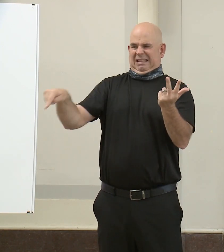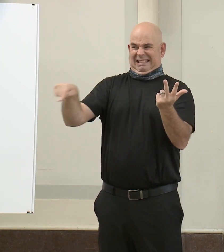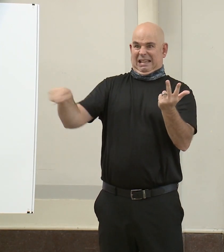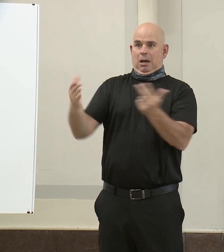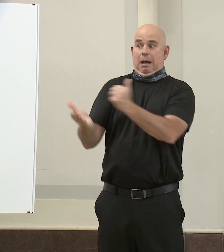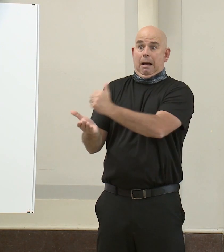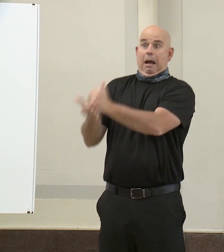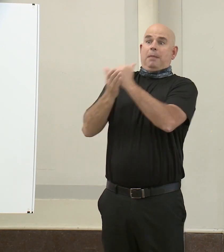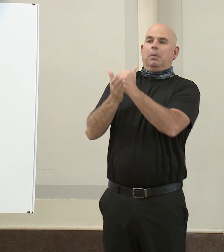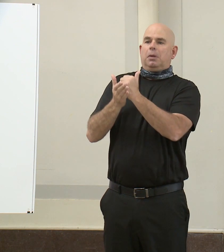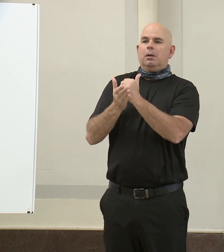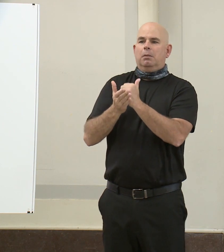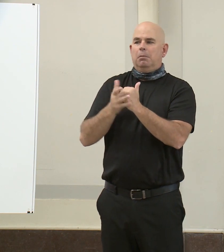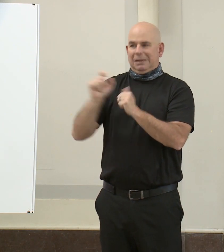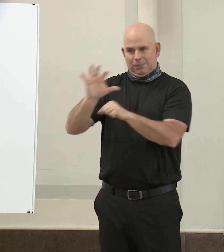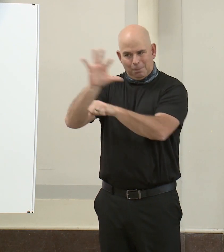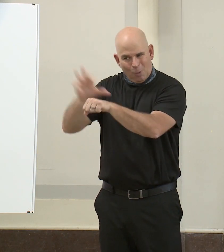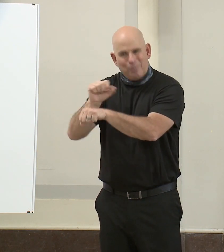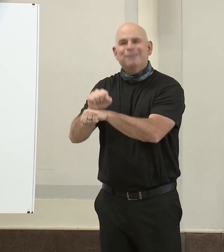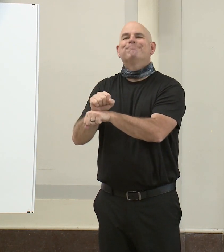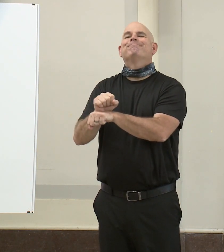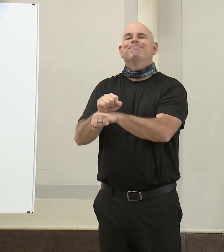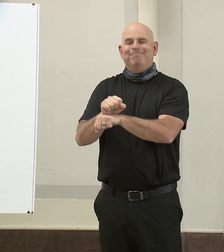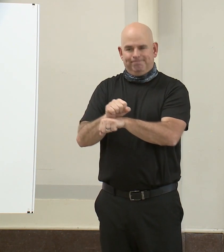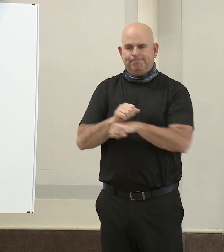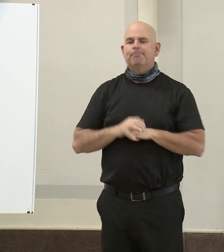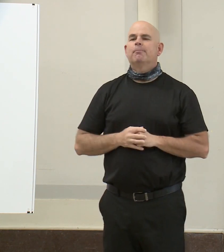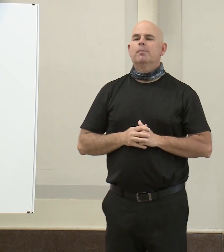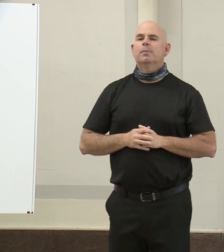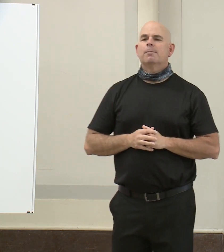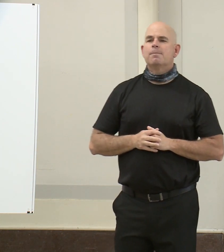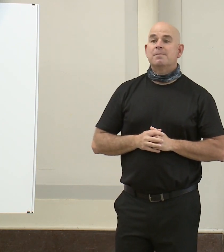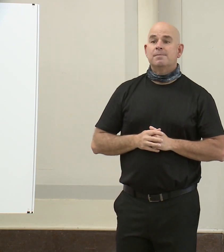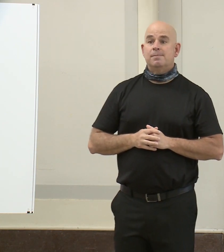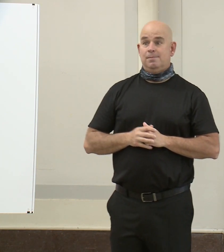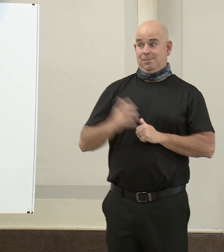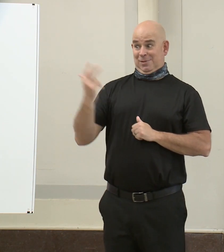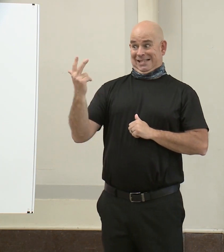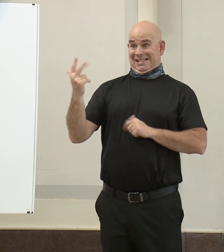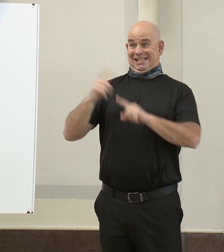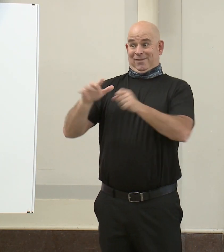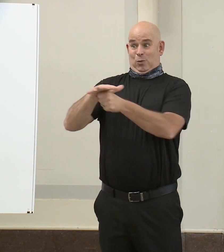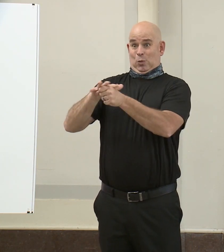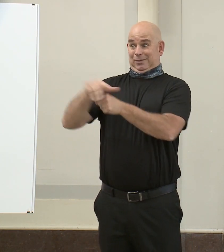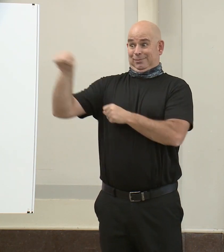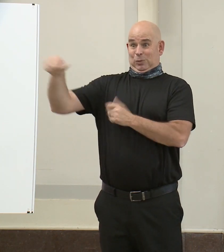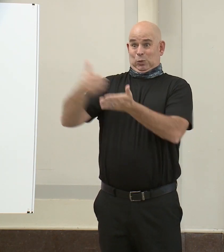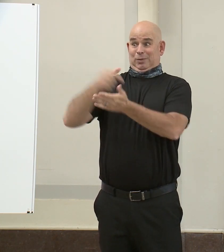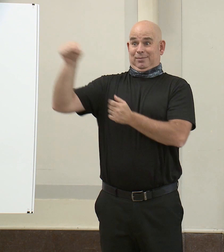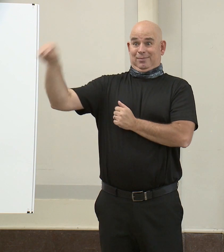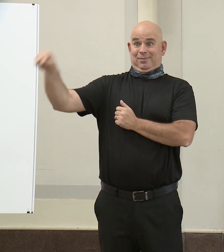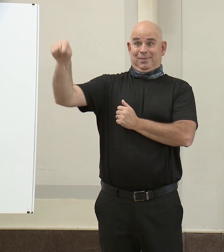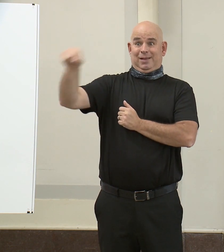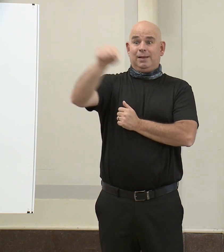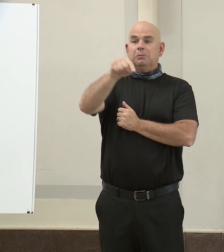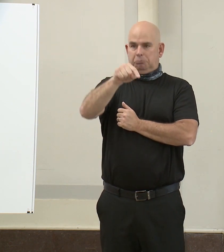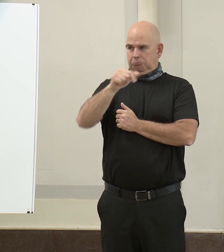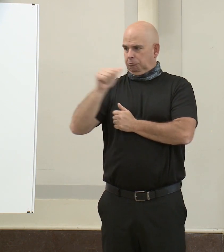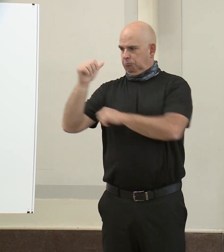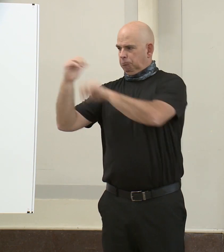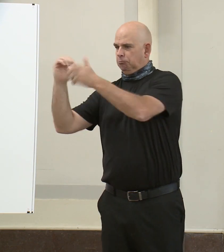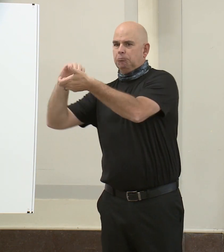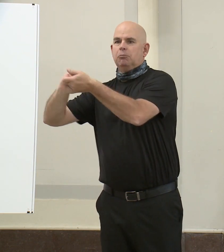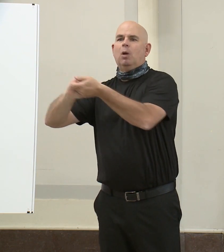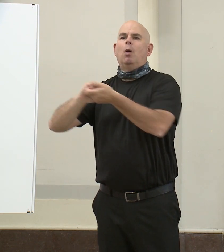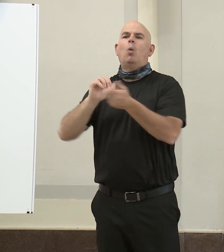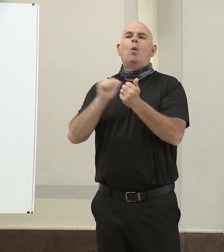appointment or referral. The sites in Cherry Hill and Brooklyn was facilitated with the assistance of Family Health Centers